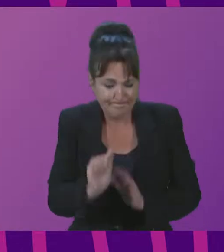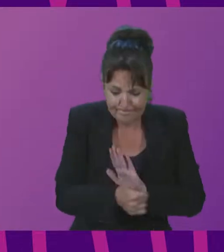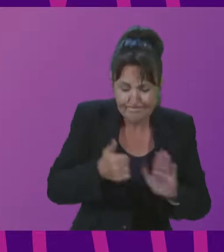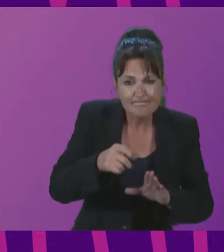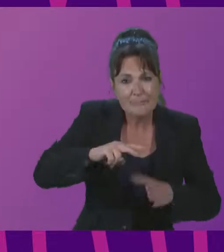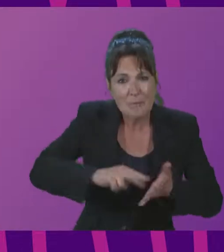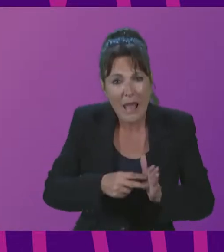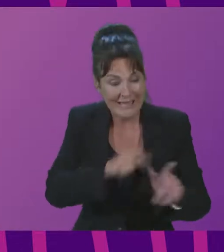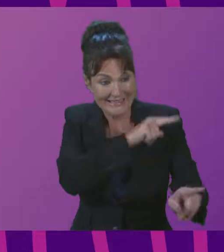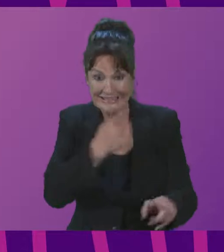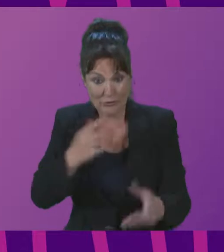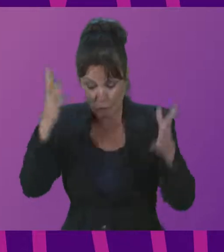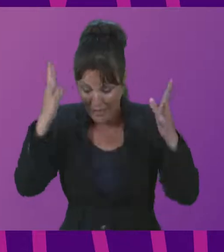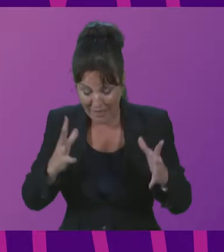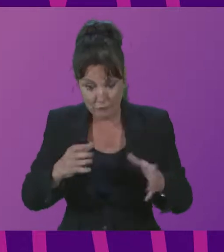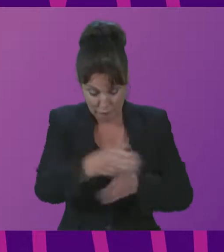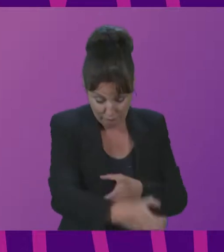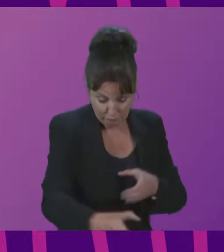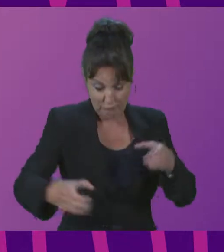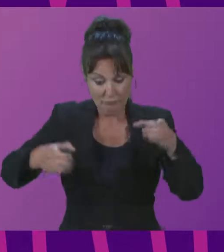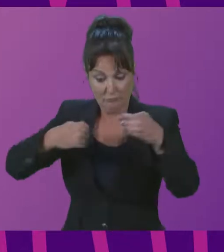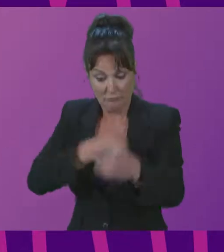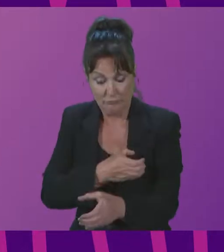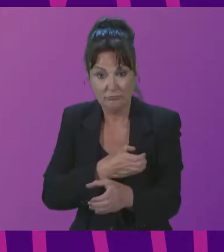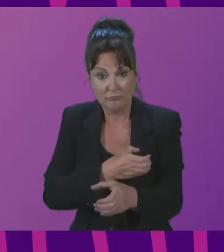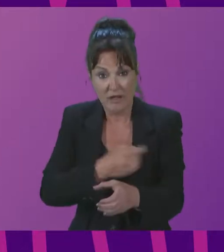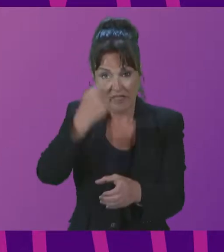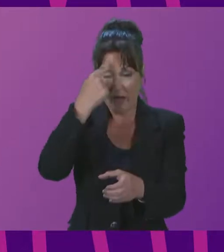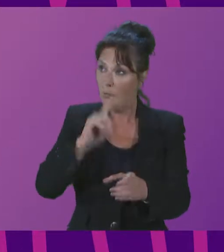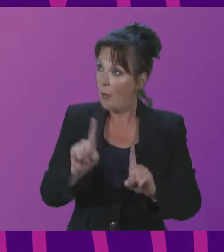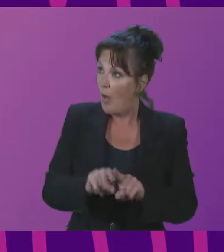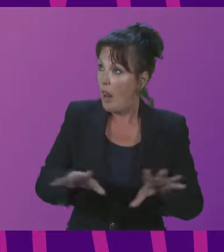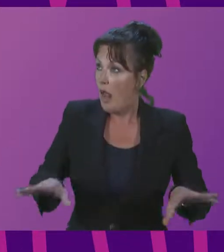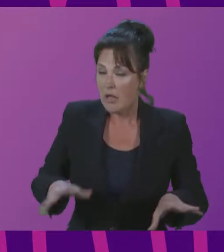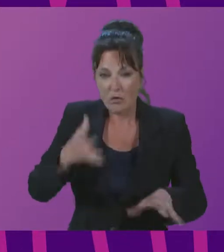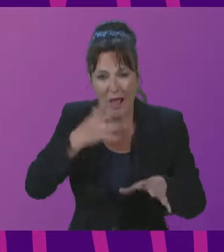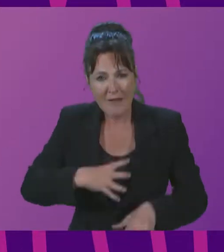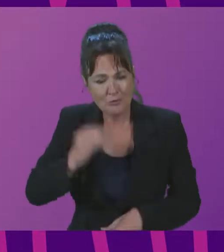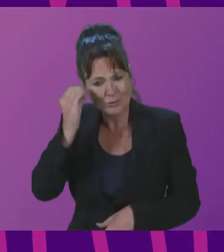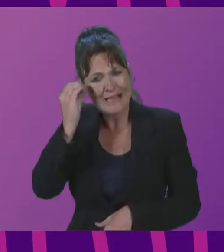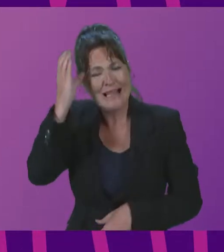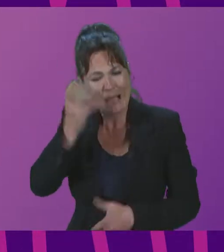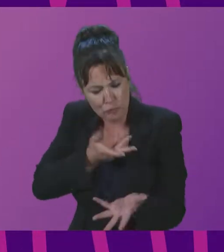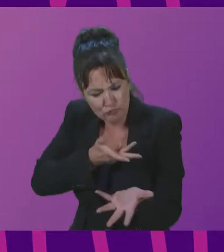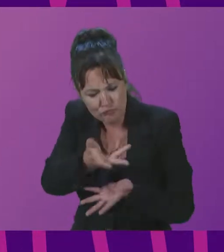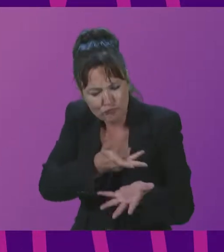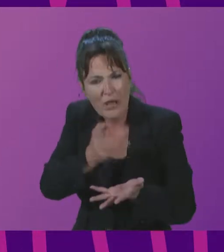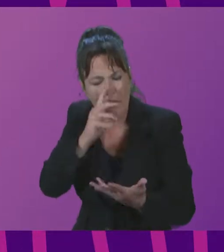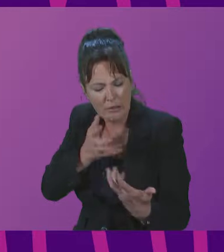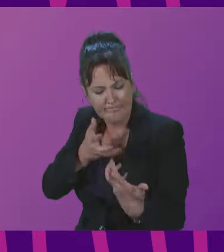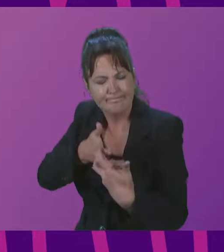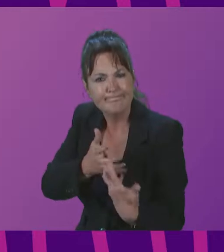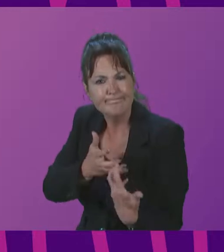engagement, put yourself in another's place of seeing. Synthesis, intellectual engagement, comparing and synthesising.